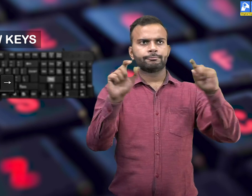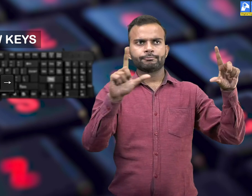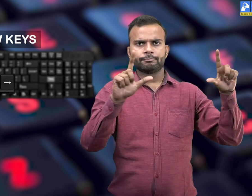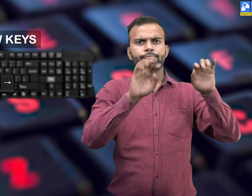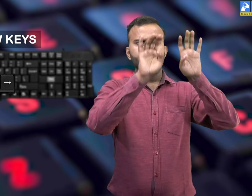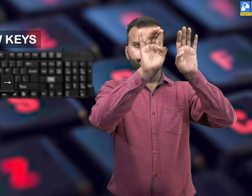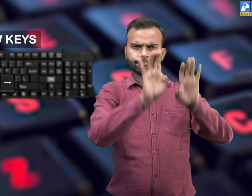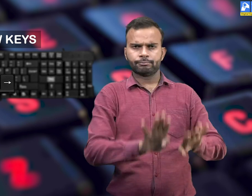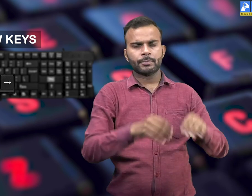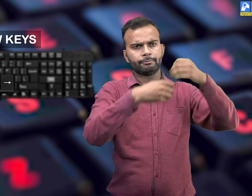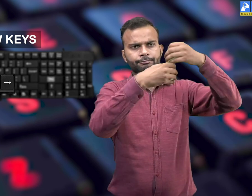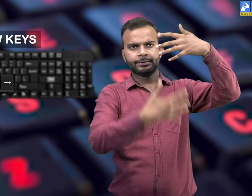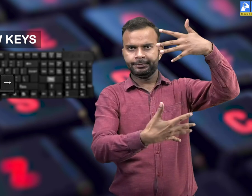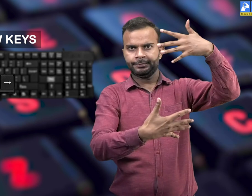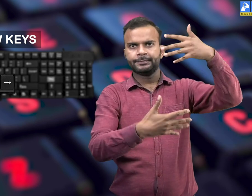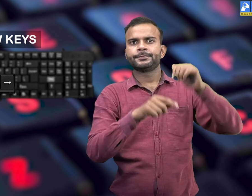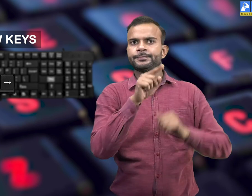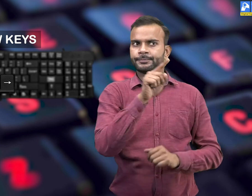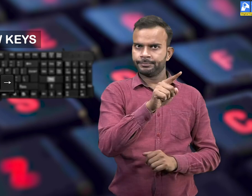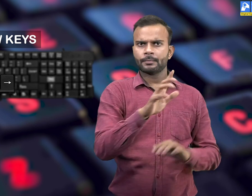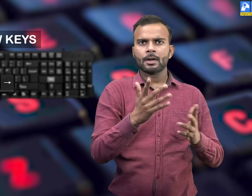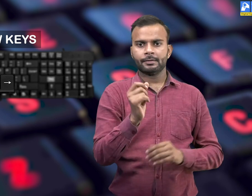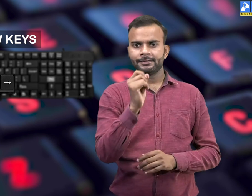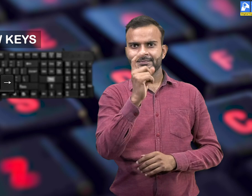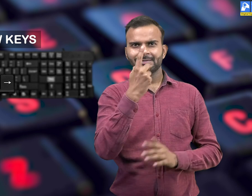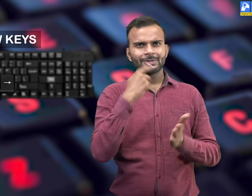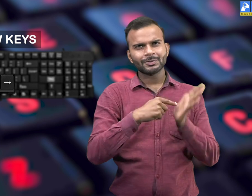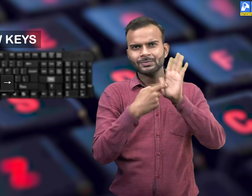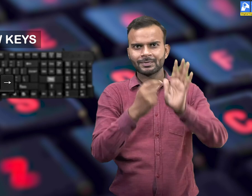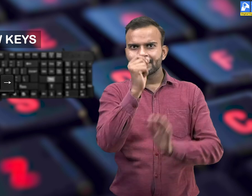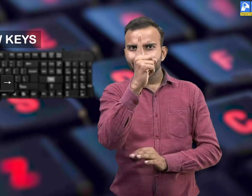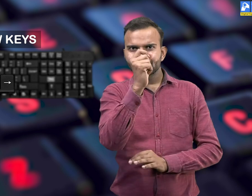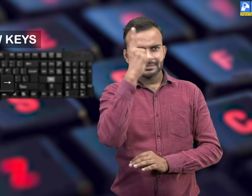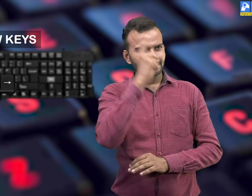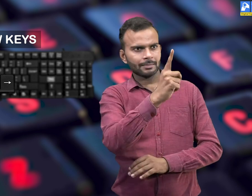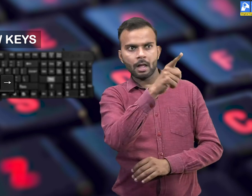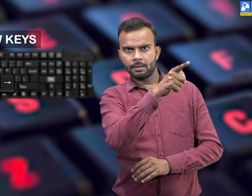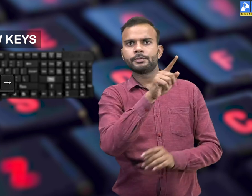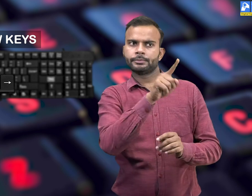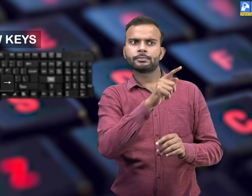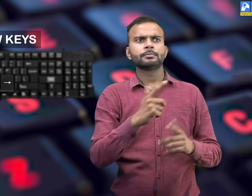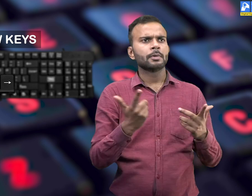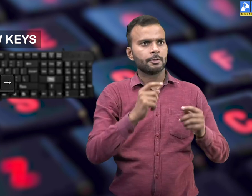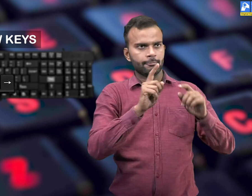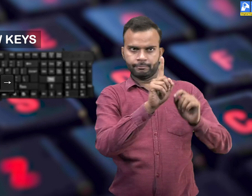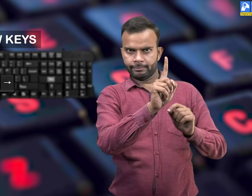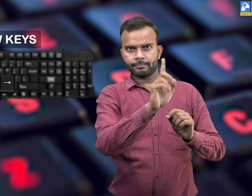are used to move the cursor on the screen. While typing text, if you want to place